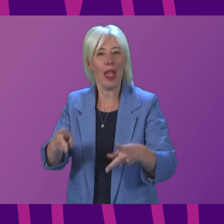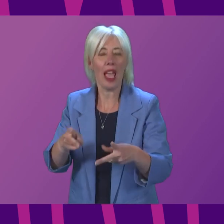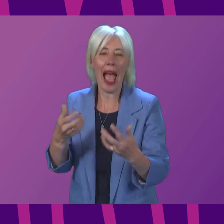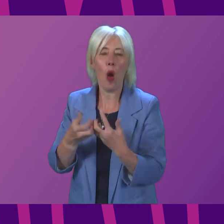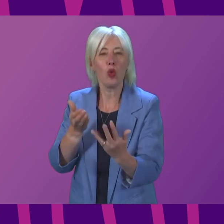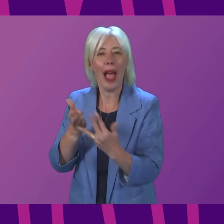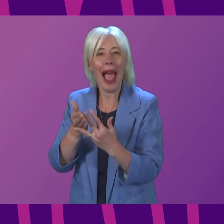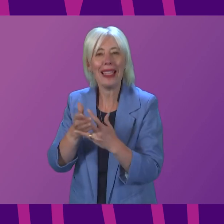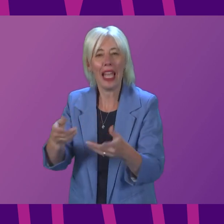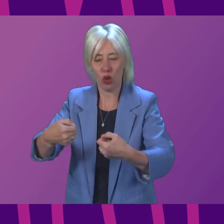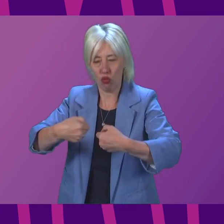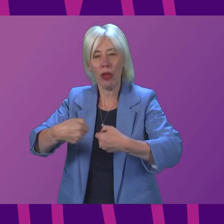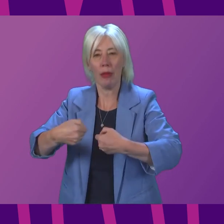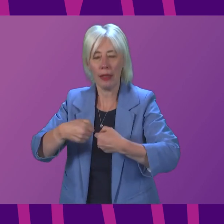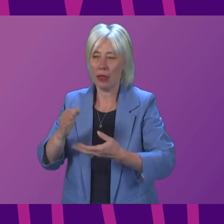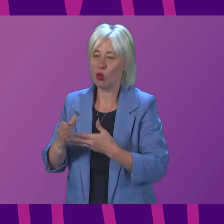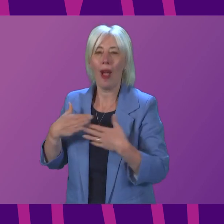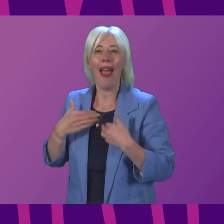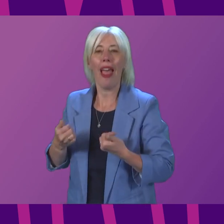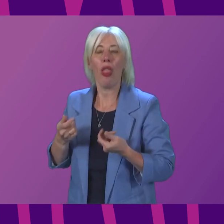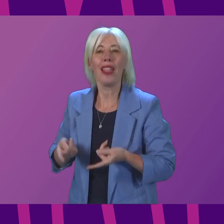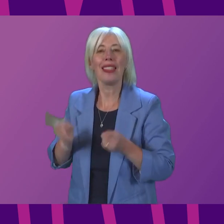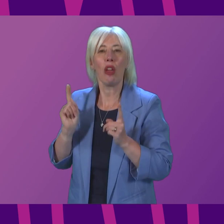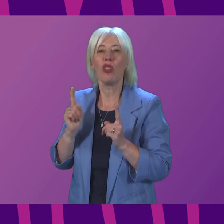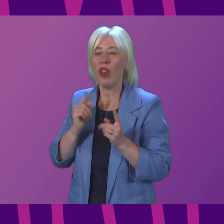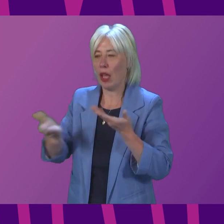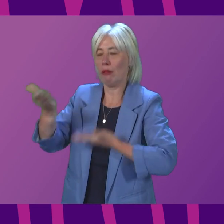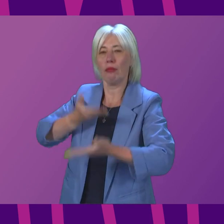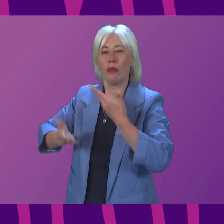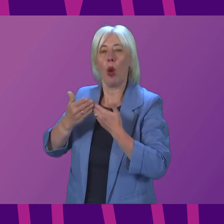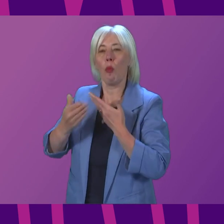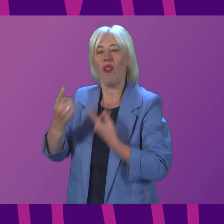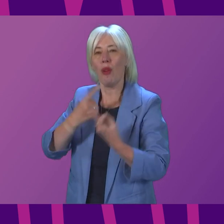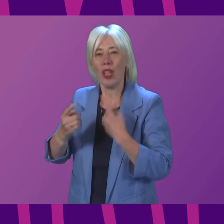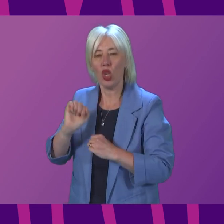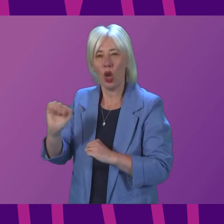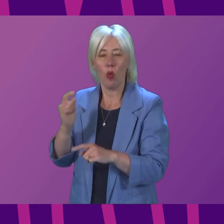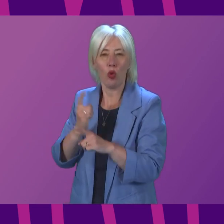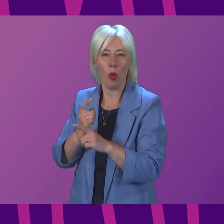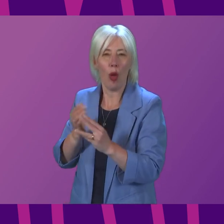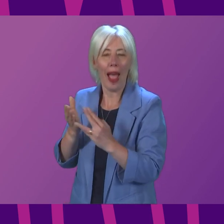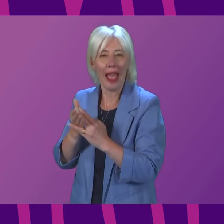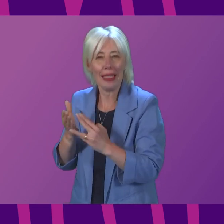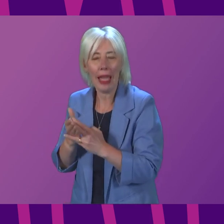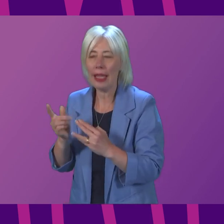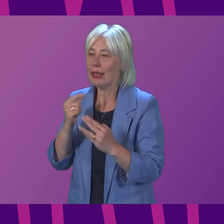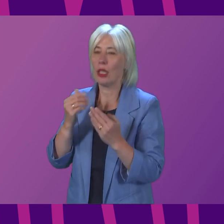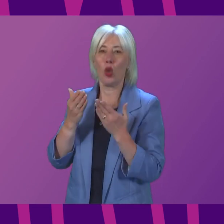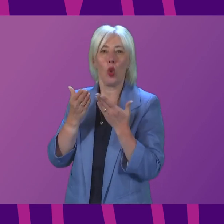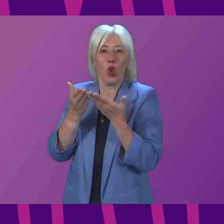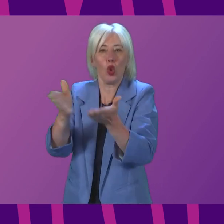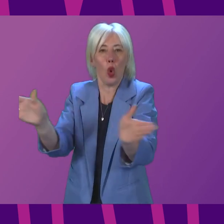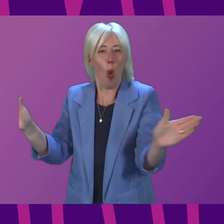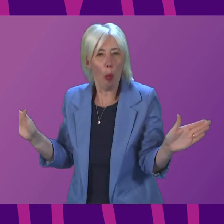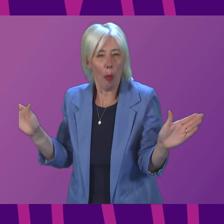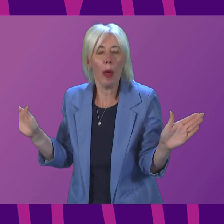treatments. And the Health Secretary, I sure, would be happy to provide more information as access to this scheme. And the scope of this